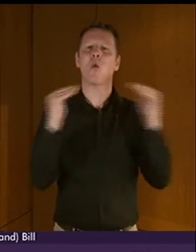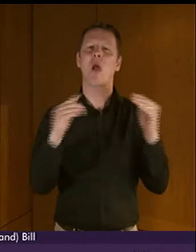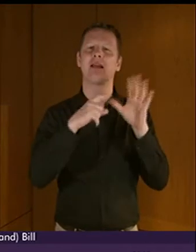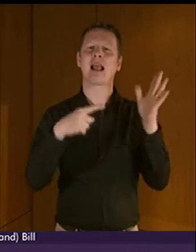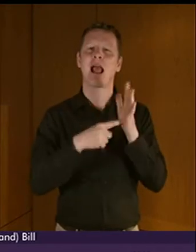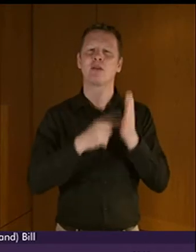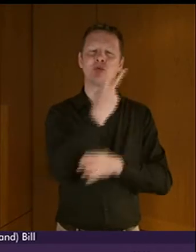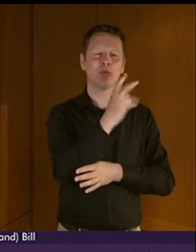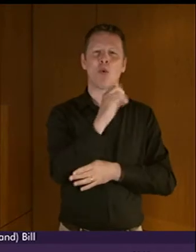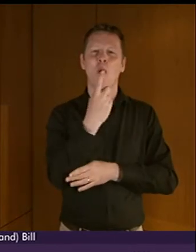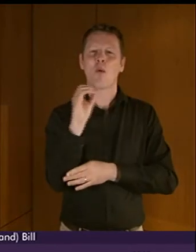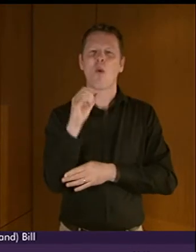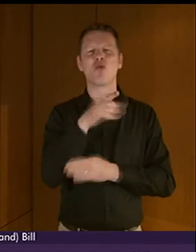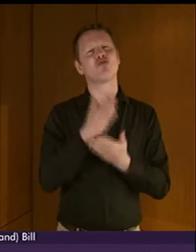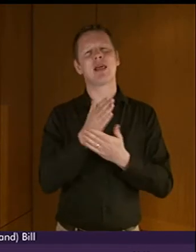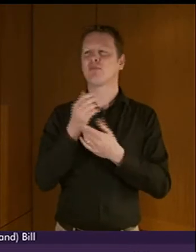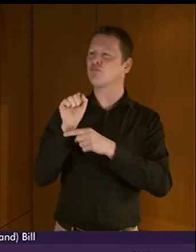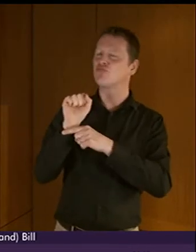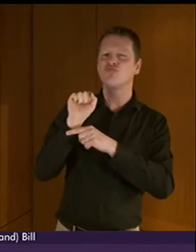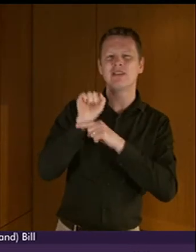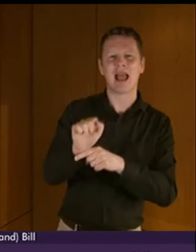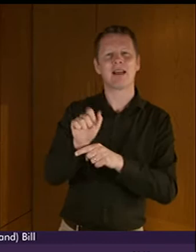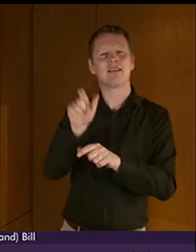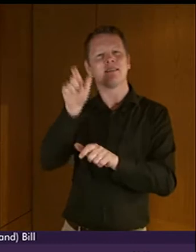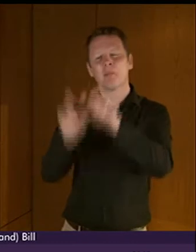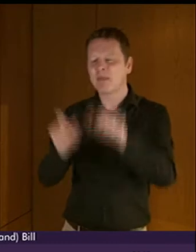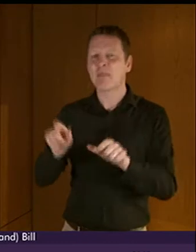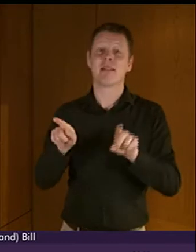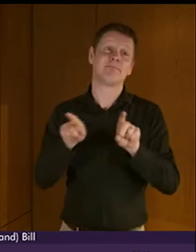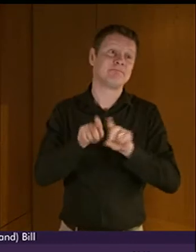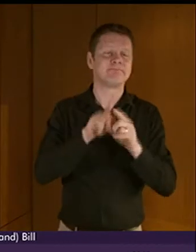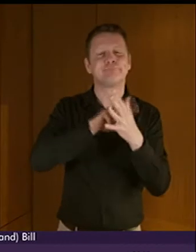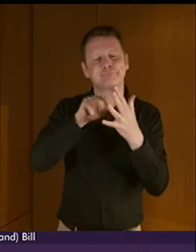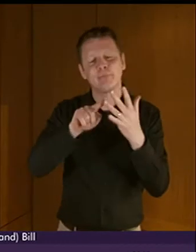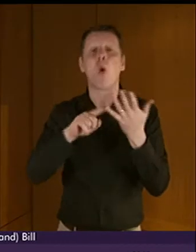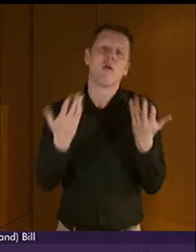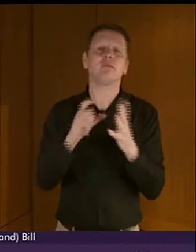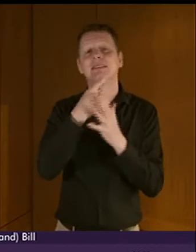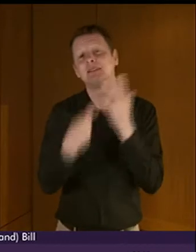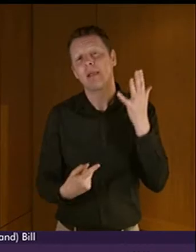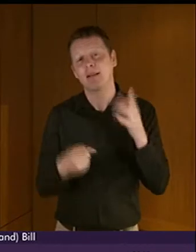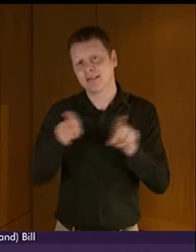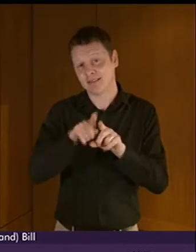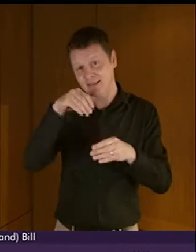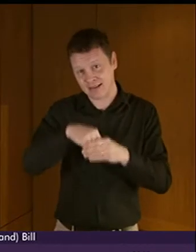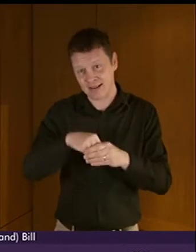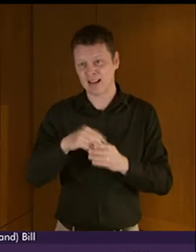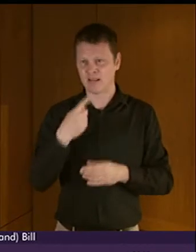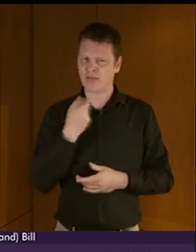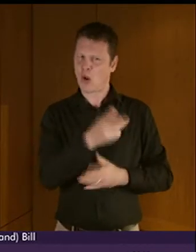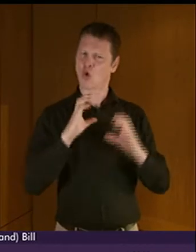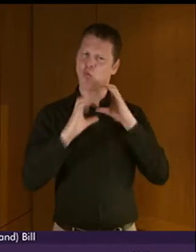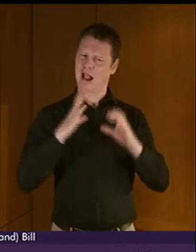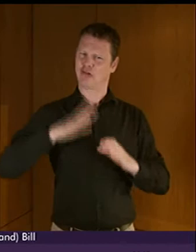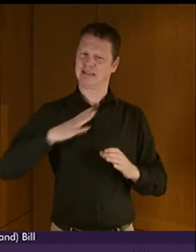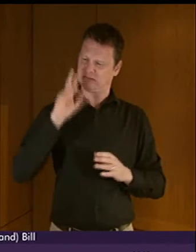which provides protection for people with certain characteristics, including a disability, as the appropriate mechanism for addressing the communication needs